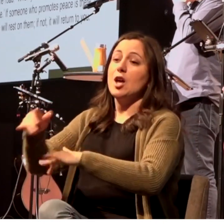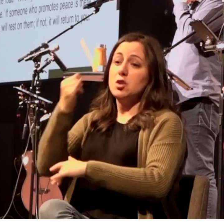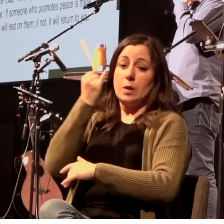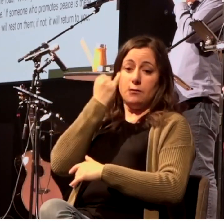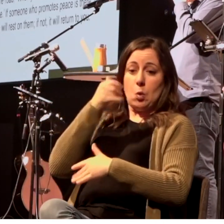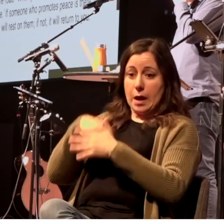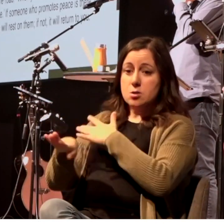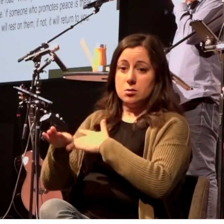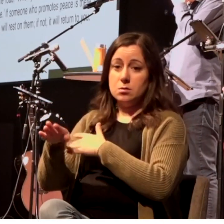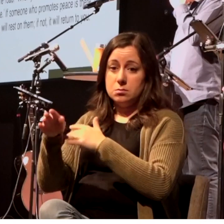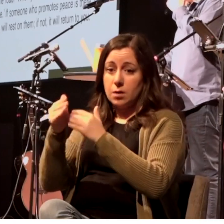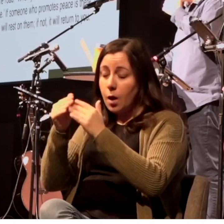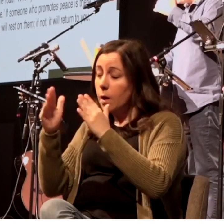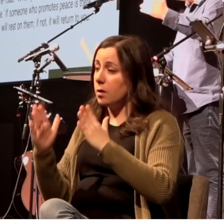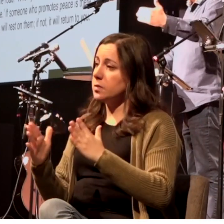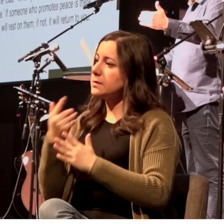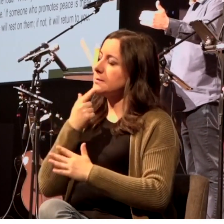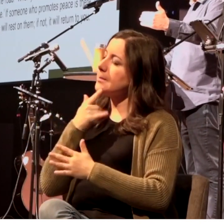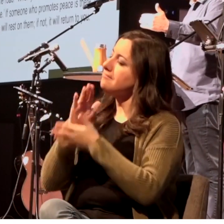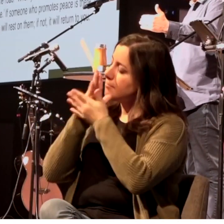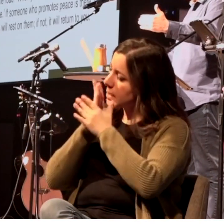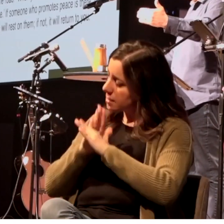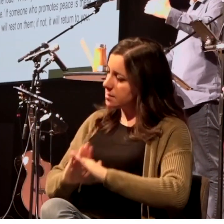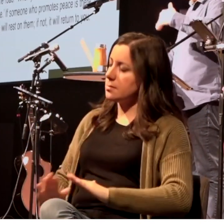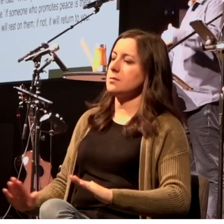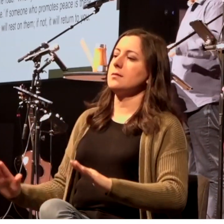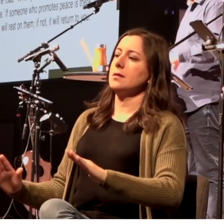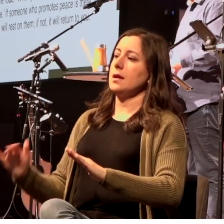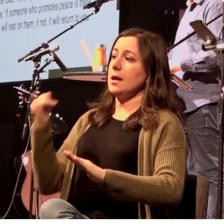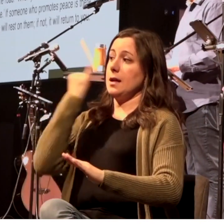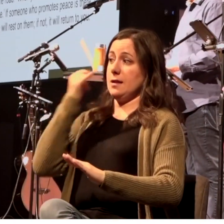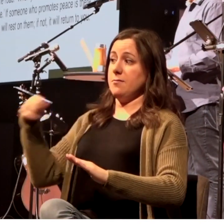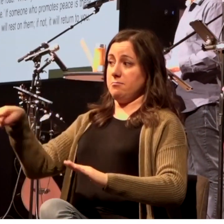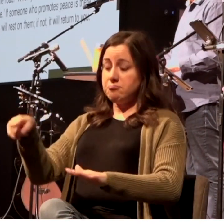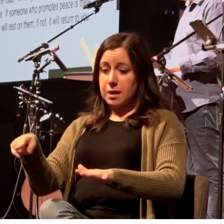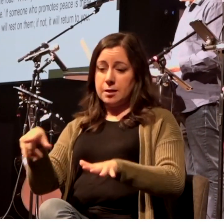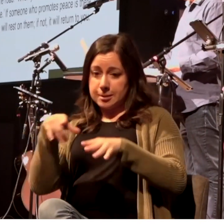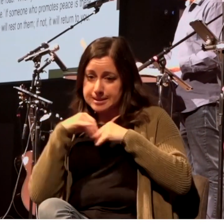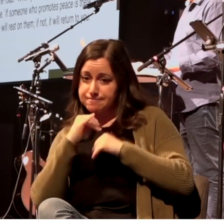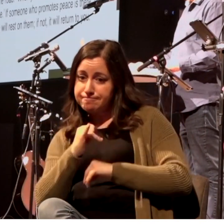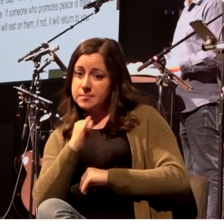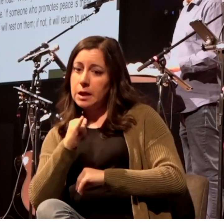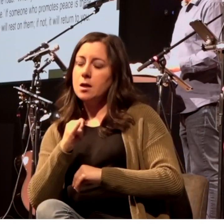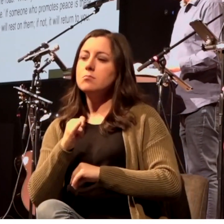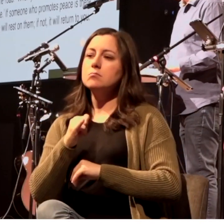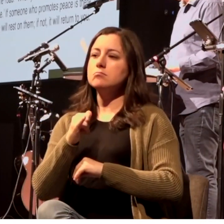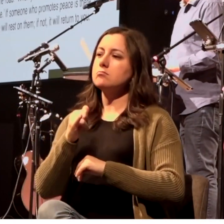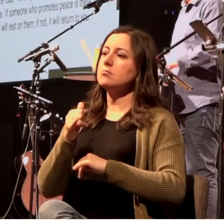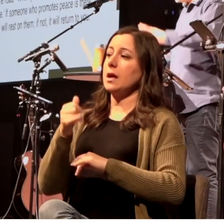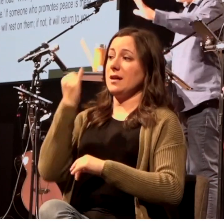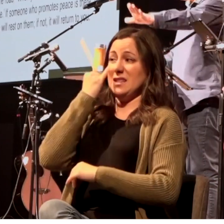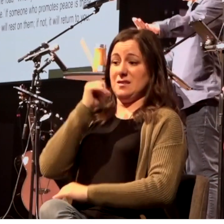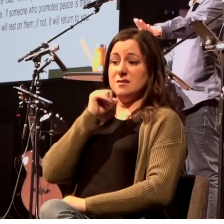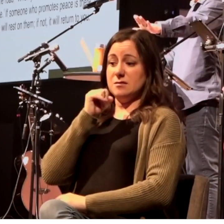house and if somebody who promotes peace is there your peace will rest on them if not it'll return to you stay there